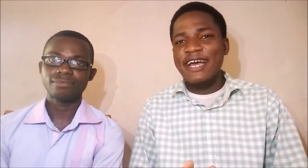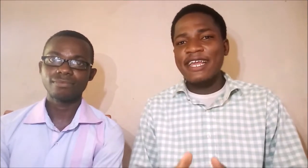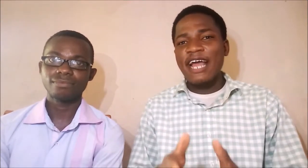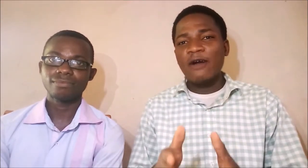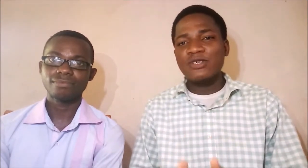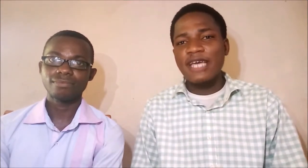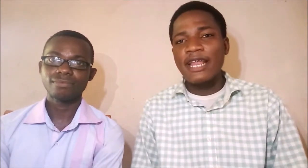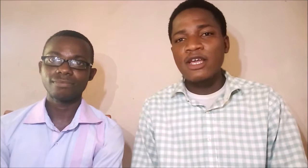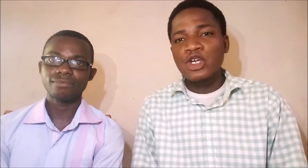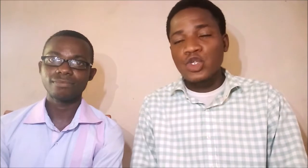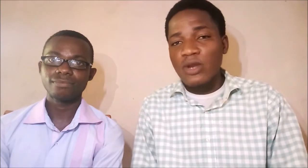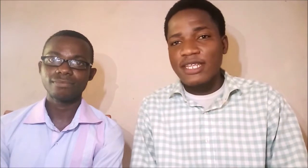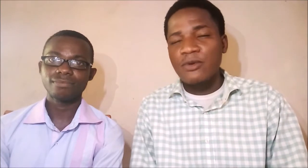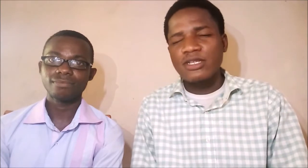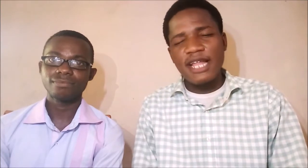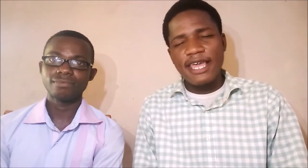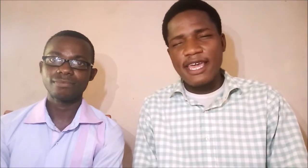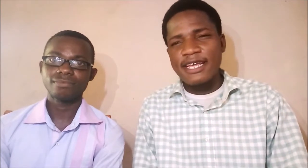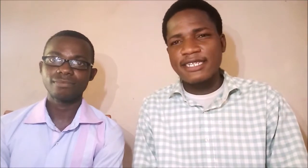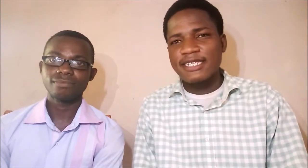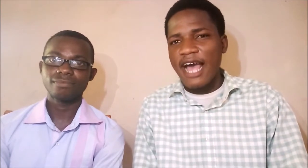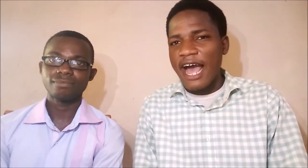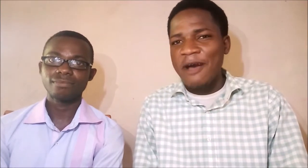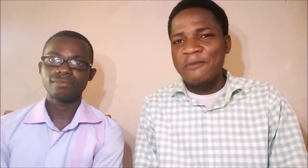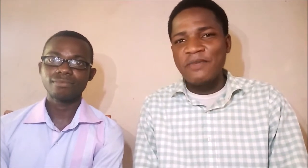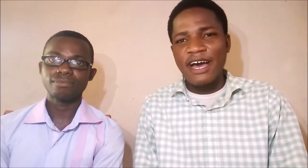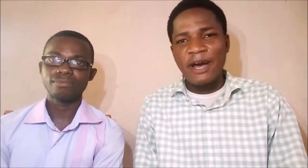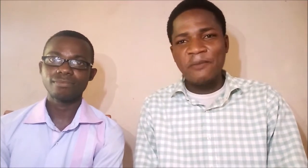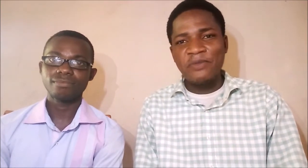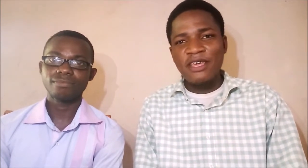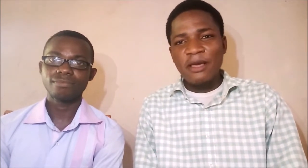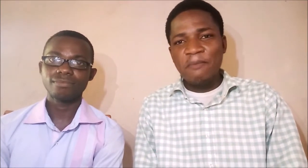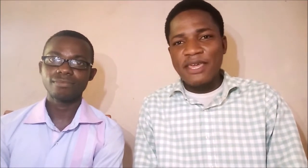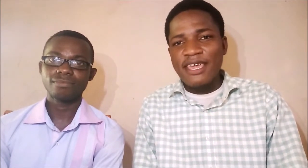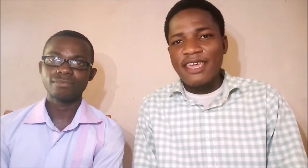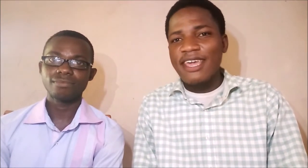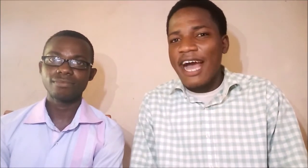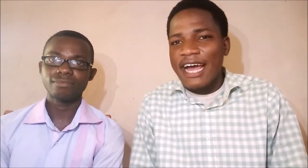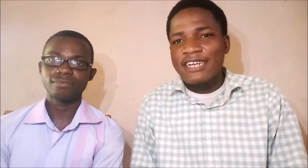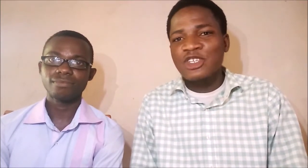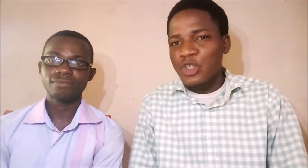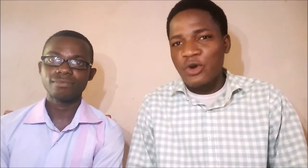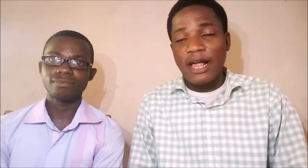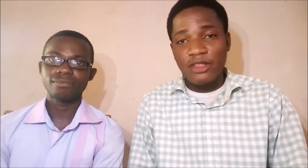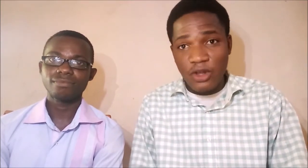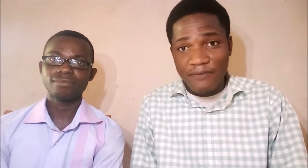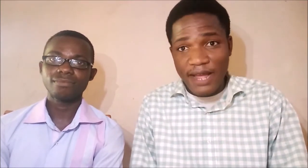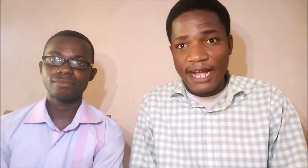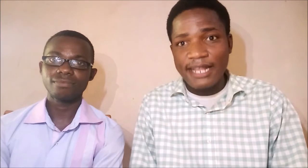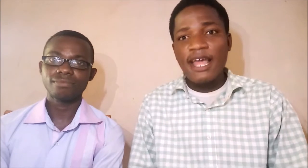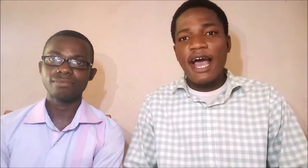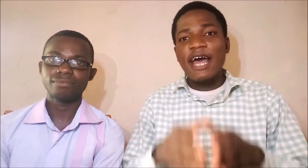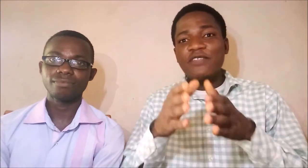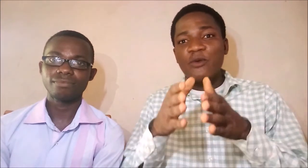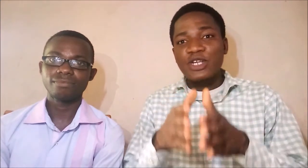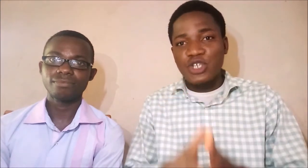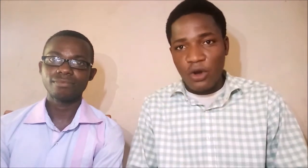learning how to sign two letter words like is, am, am, be, and so and stuff like that. And after we're done,